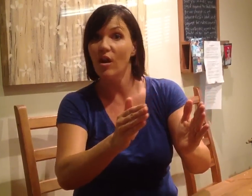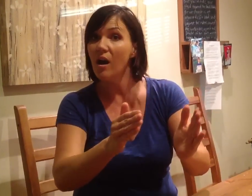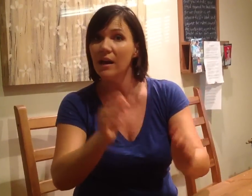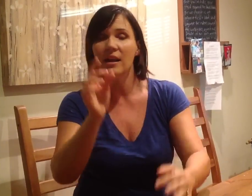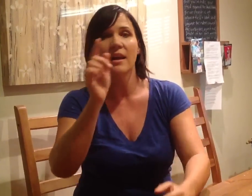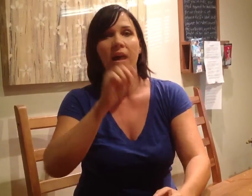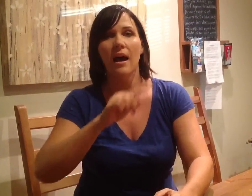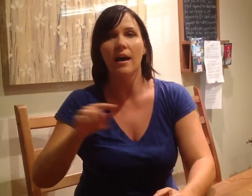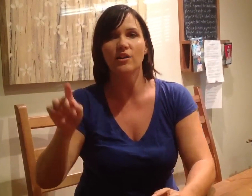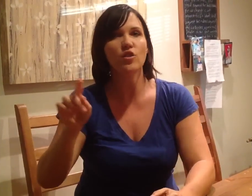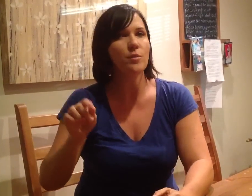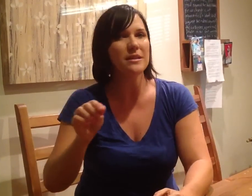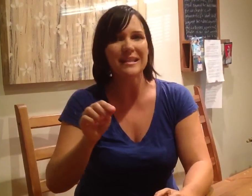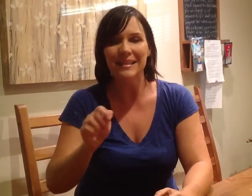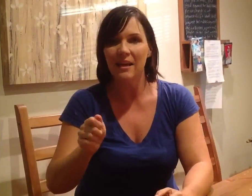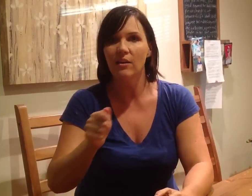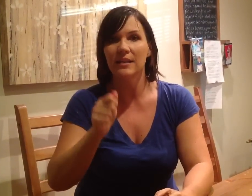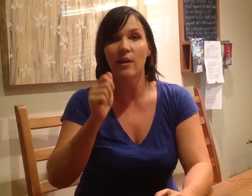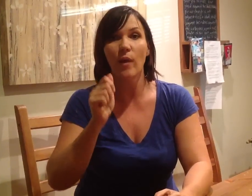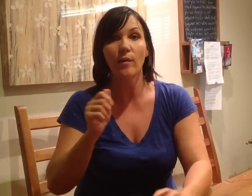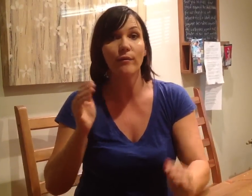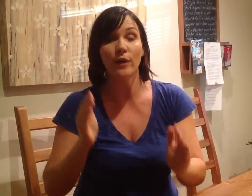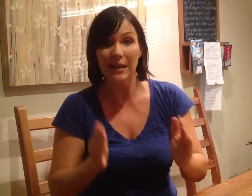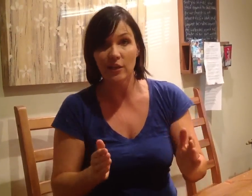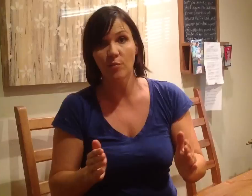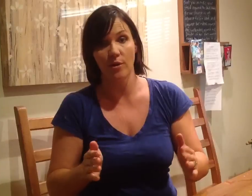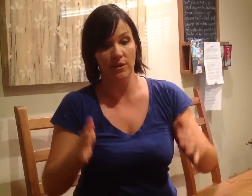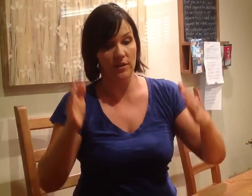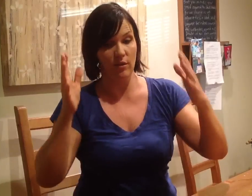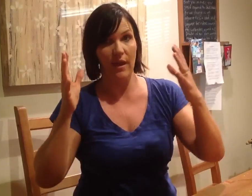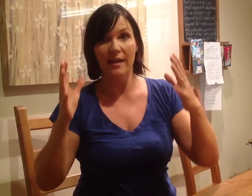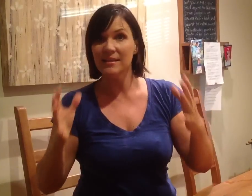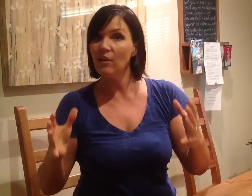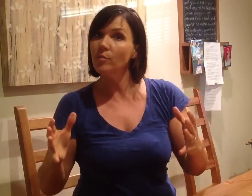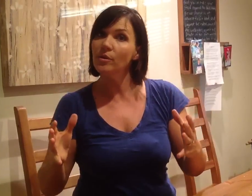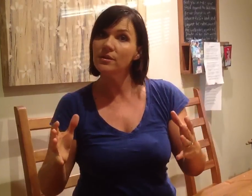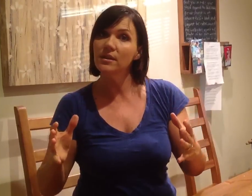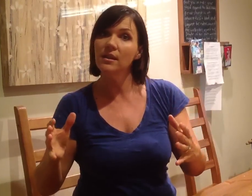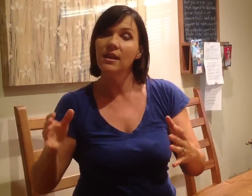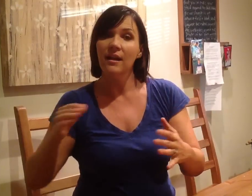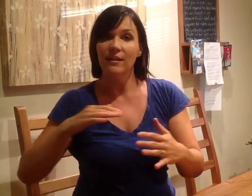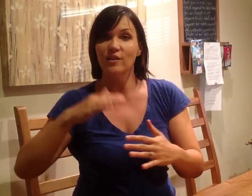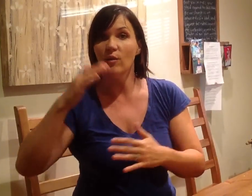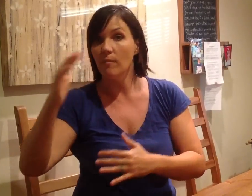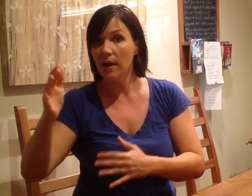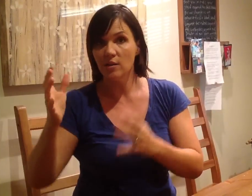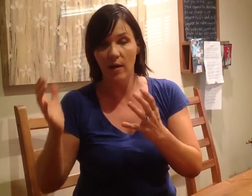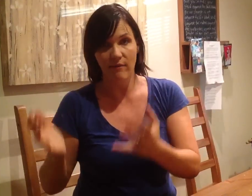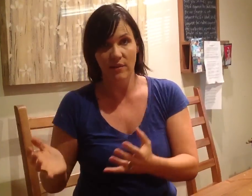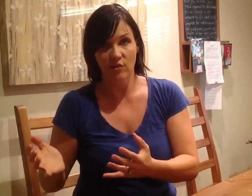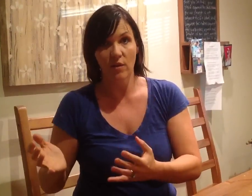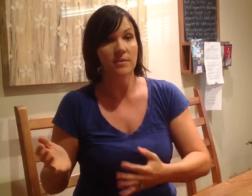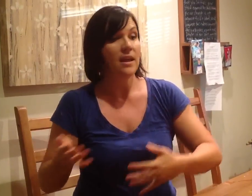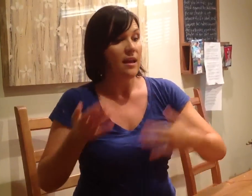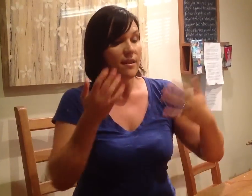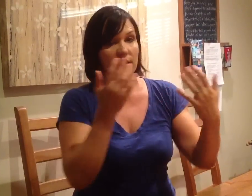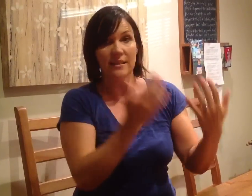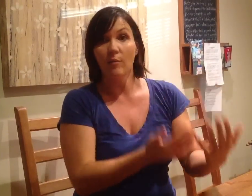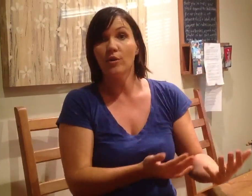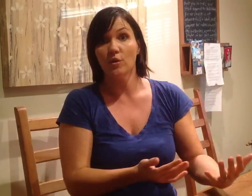on. Super detailed. And I write one for each person. So that sound person that's doing mics will have this script. Then the sound person